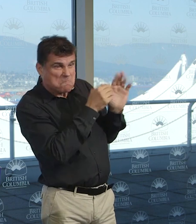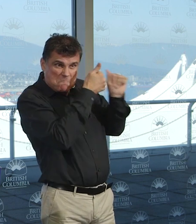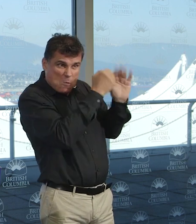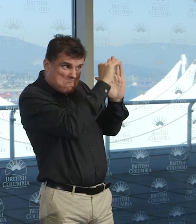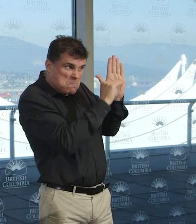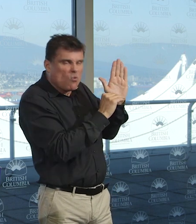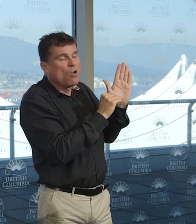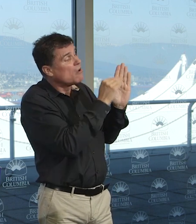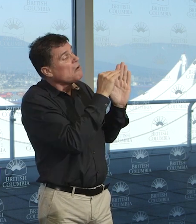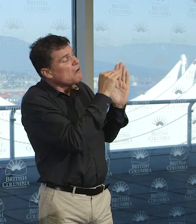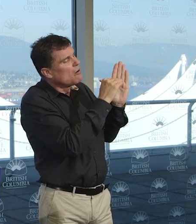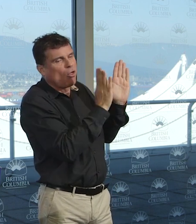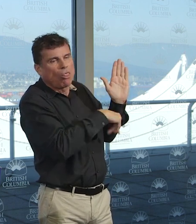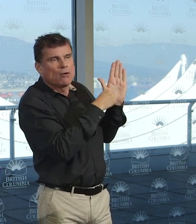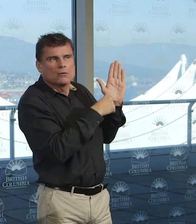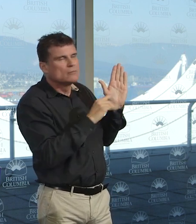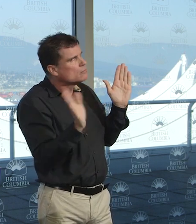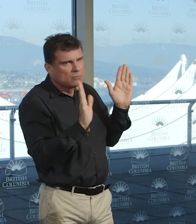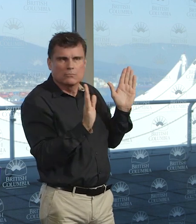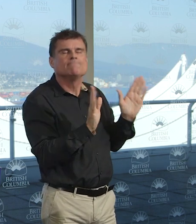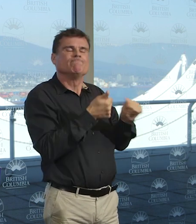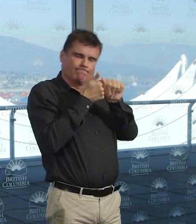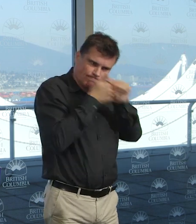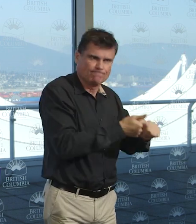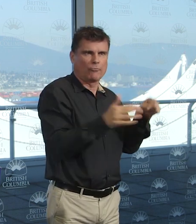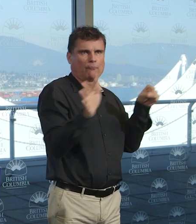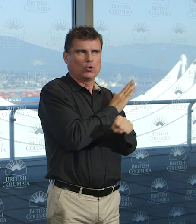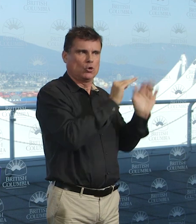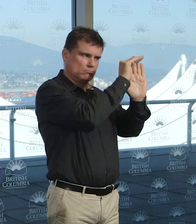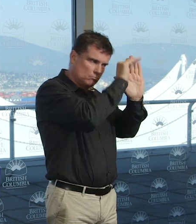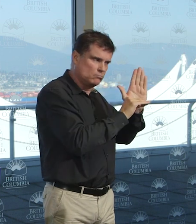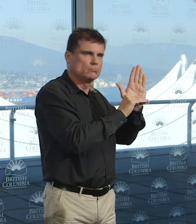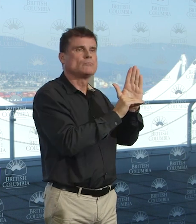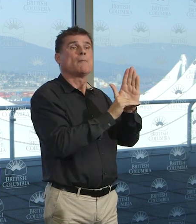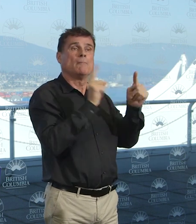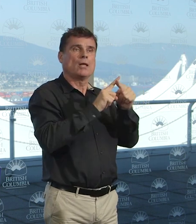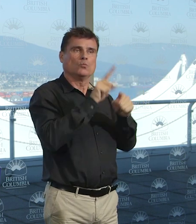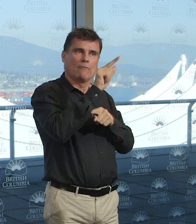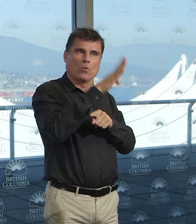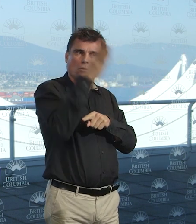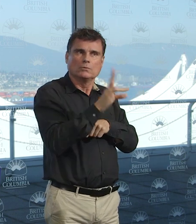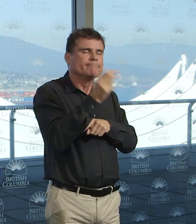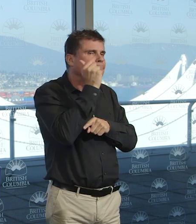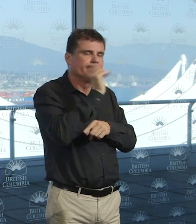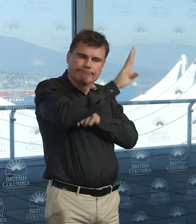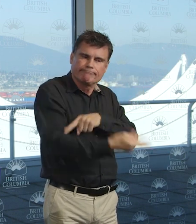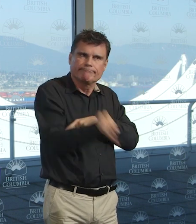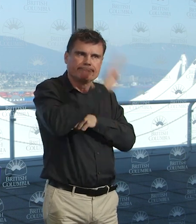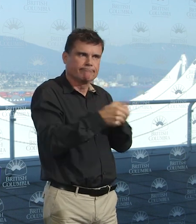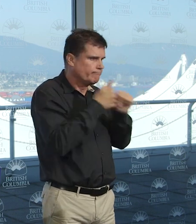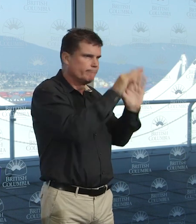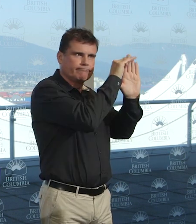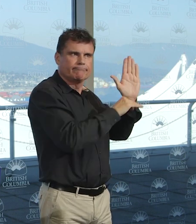100% of the effort and 100% right. I know it's a lot to ask of a lot of people. I know people don't get the information all at the